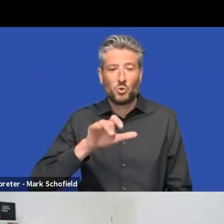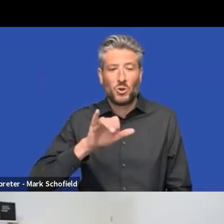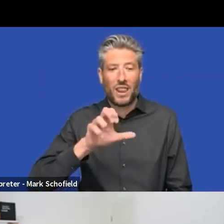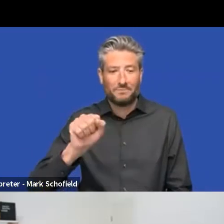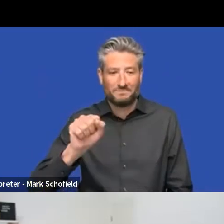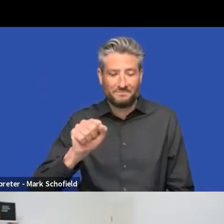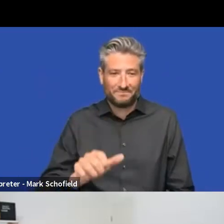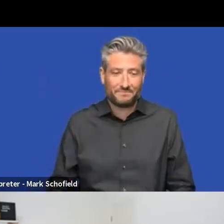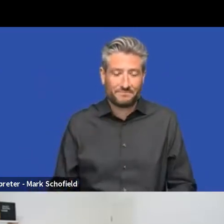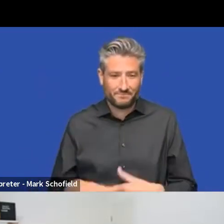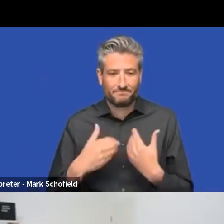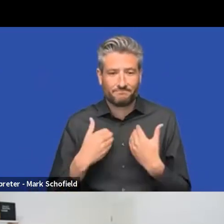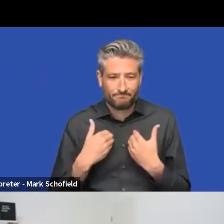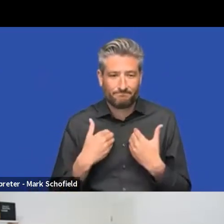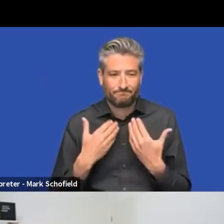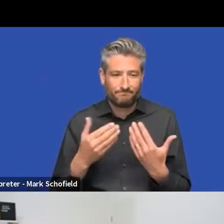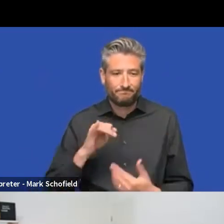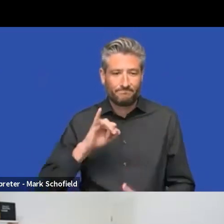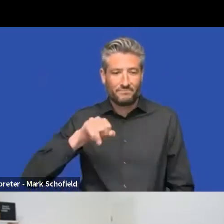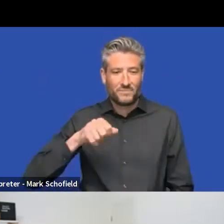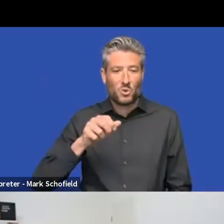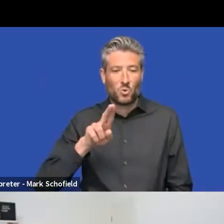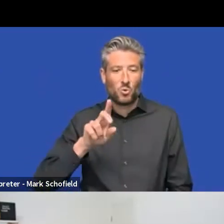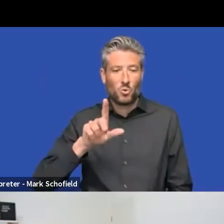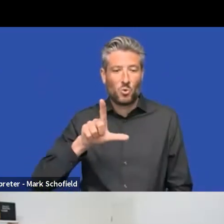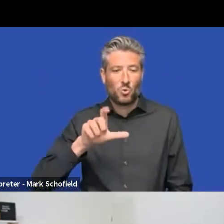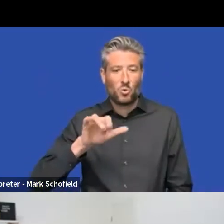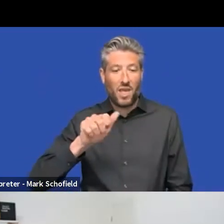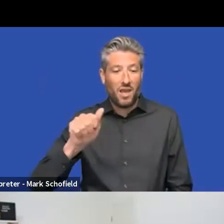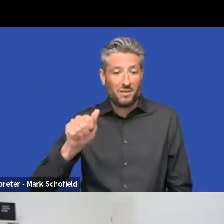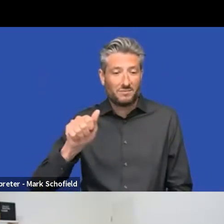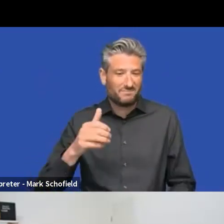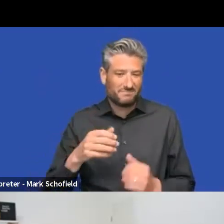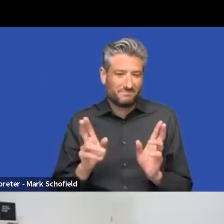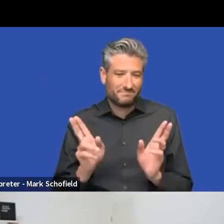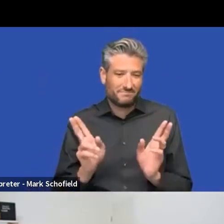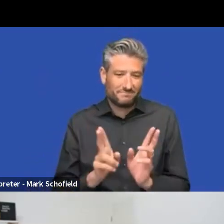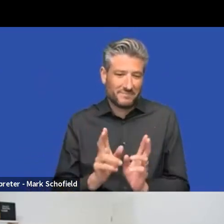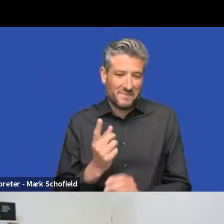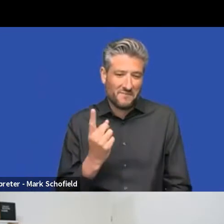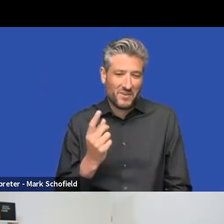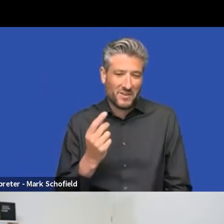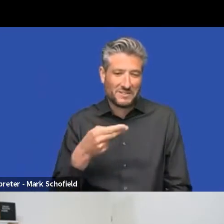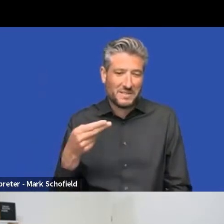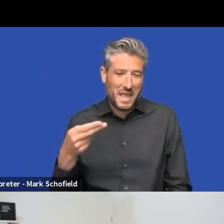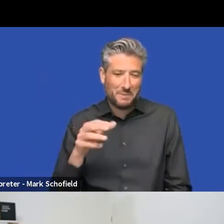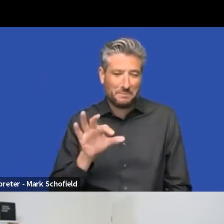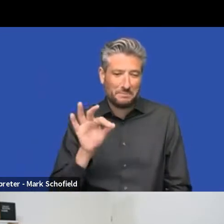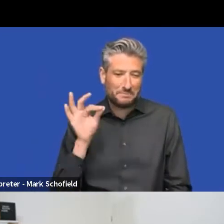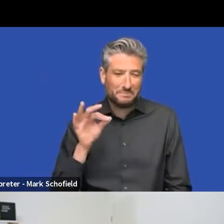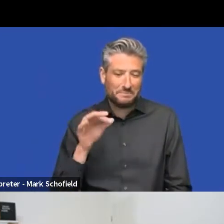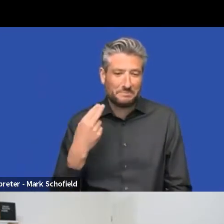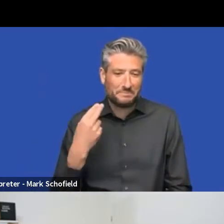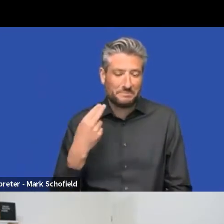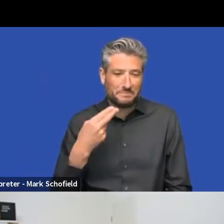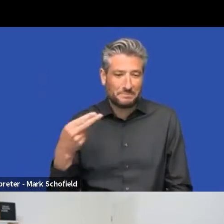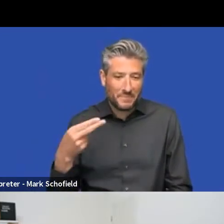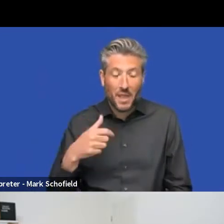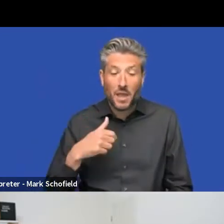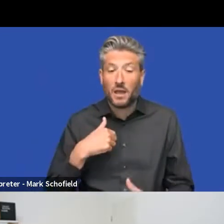Gruszczyńska, but you can just call me Julia. It's way easier. I'm a student programmer in the front end team. So